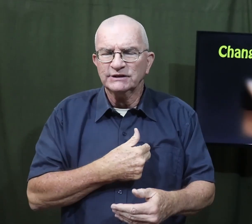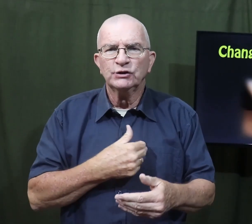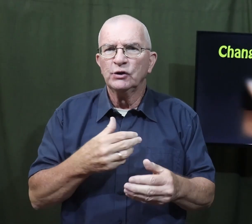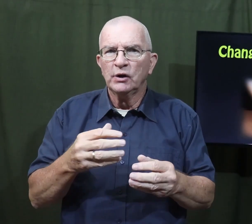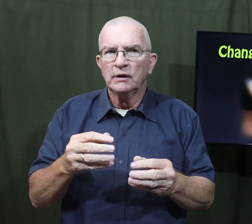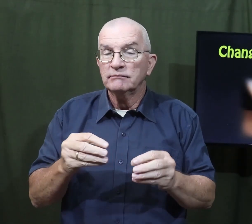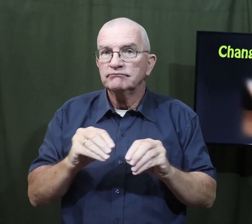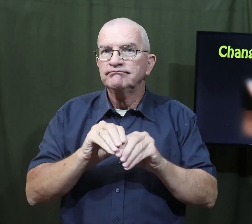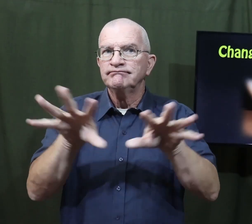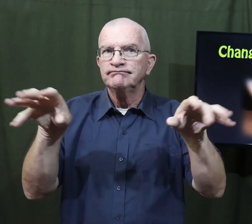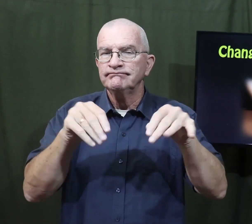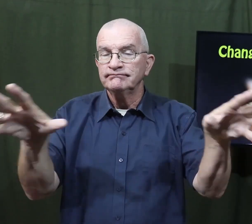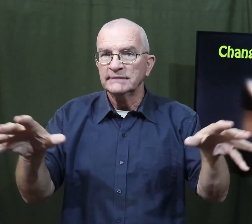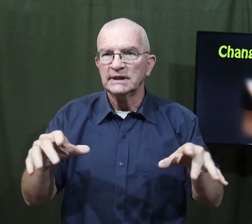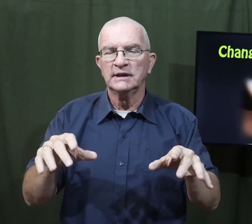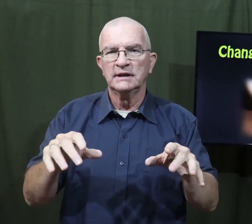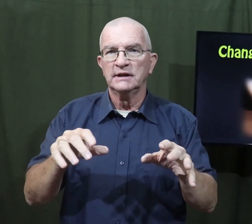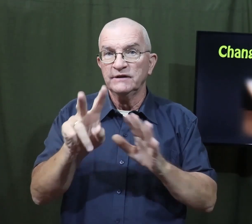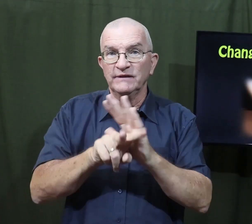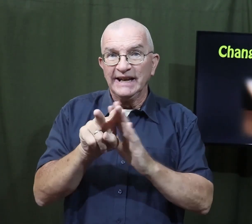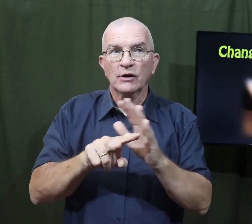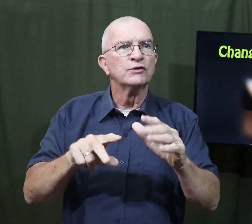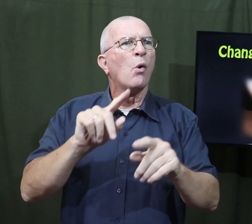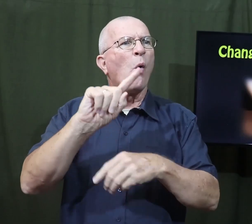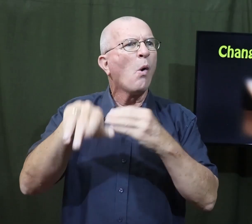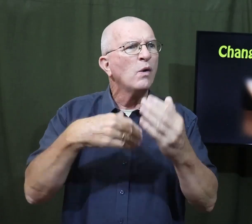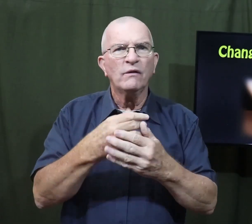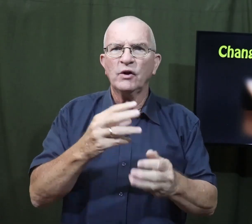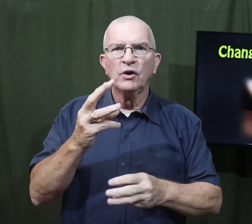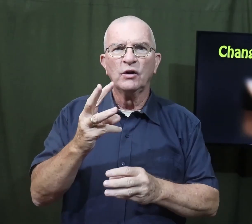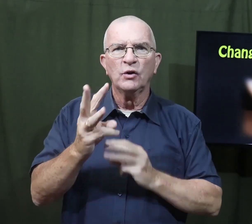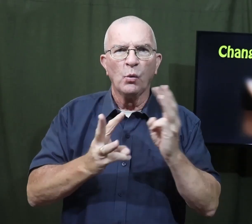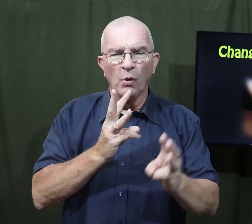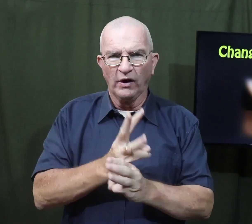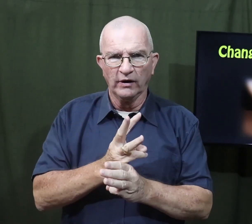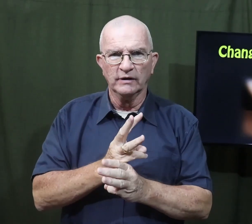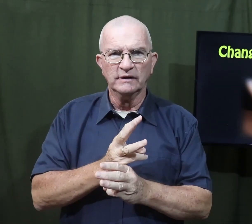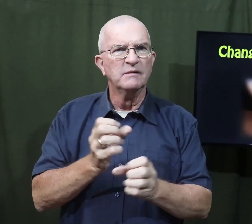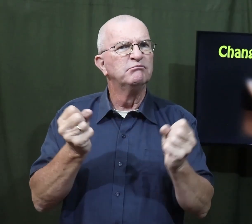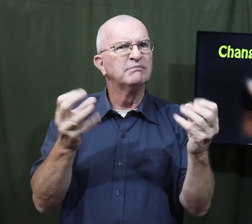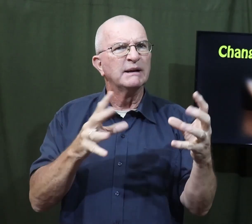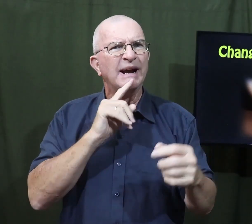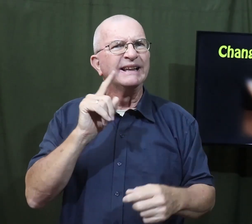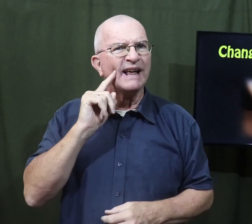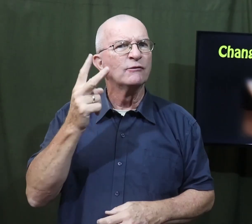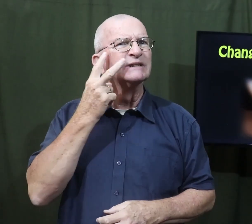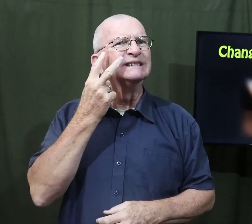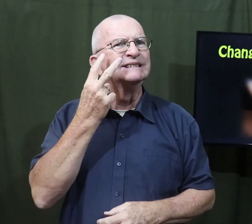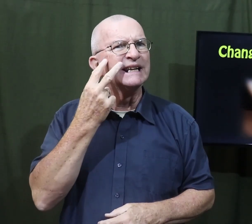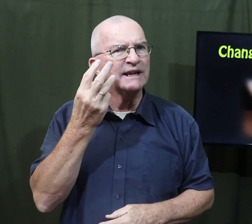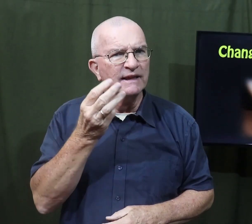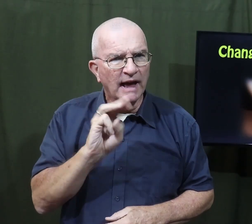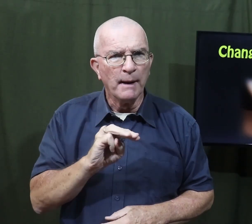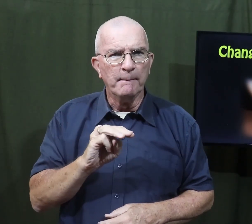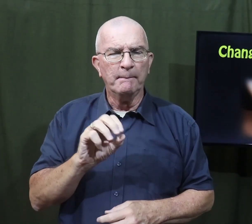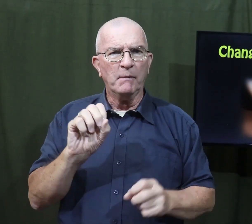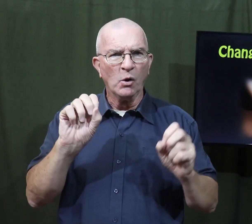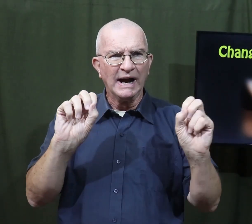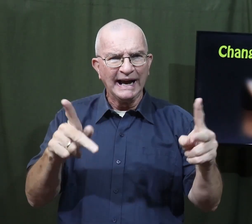it will help us to get the video out to all over the world so that many deaf will see